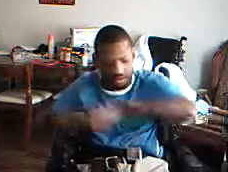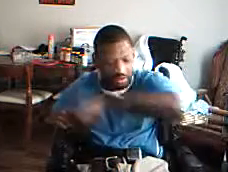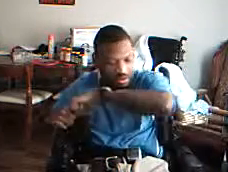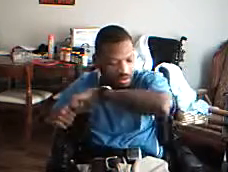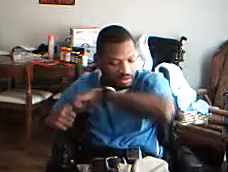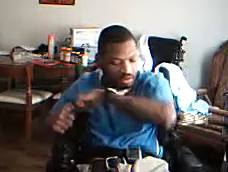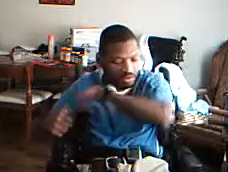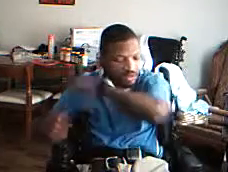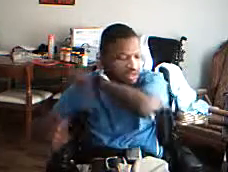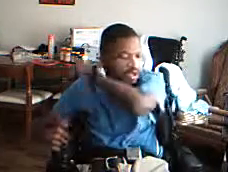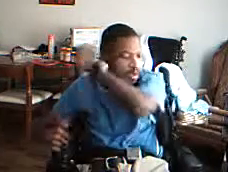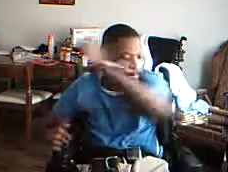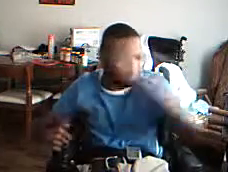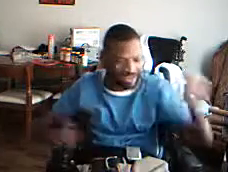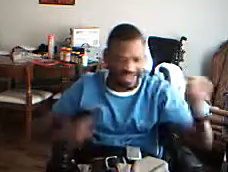bang.